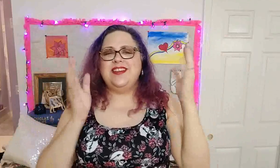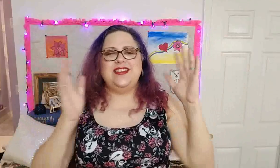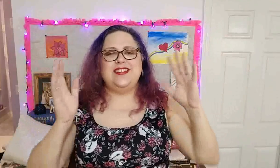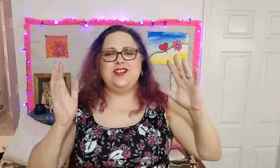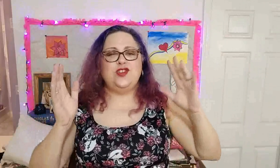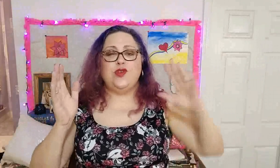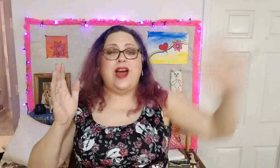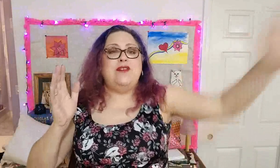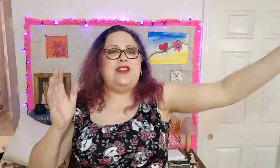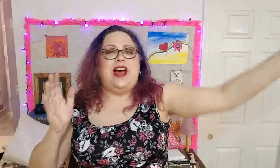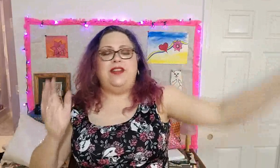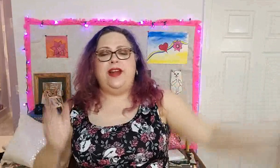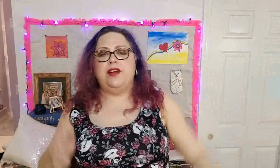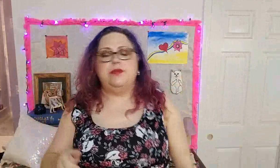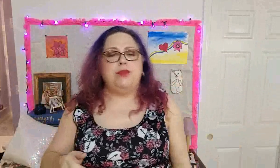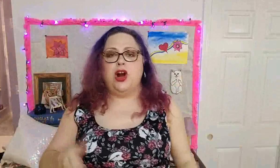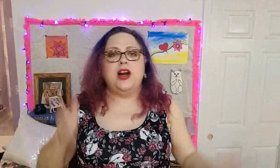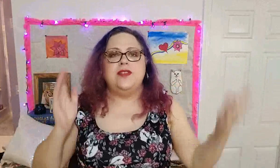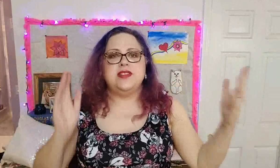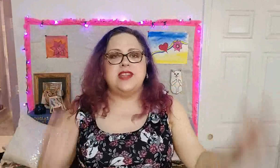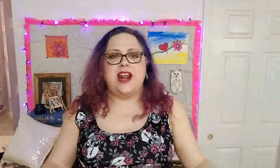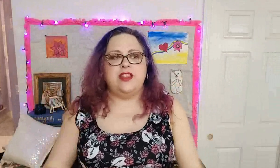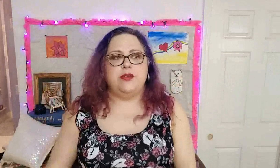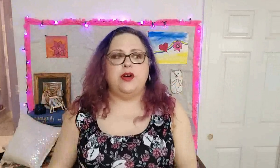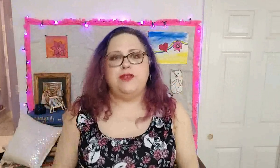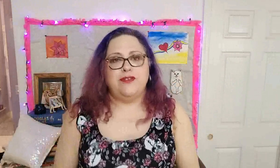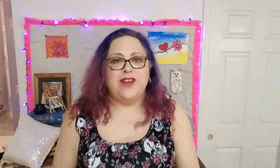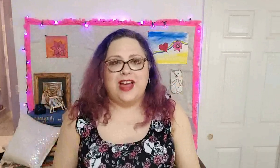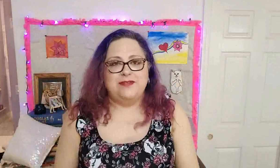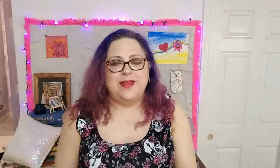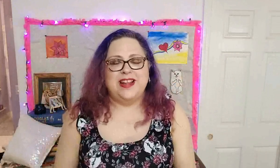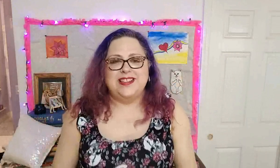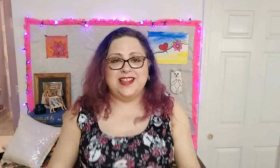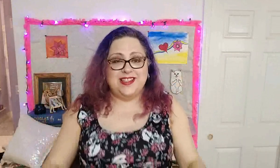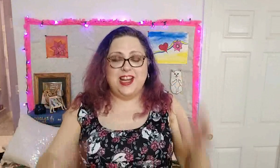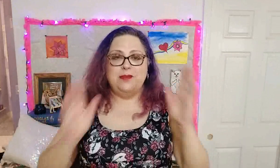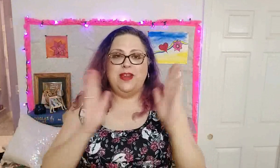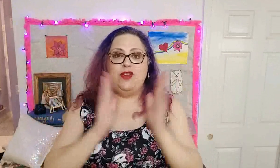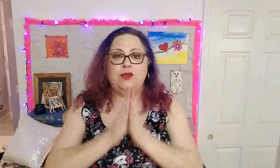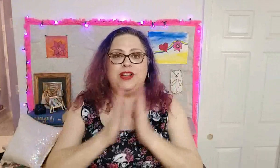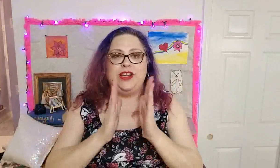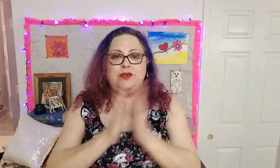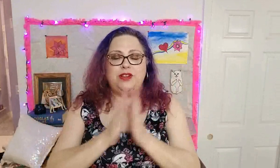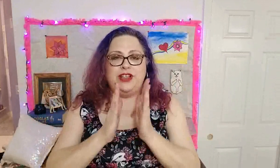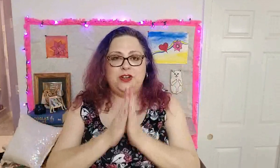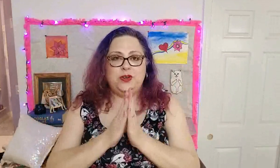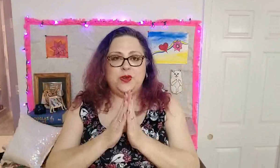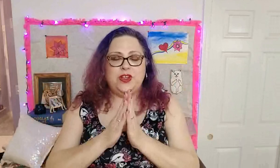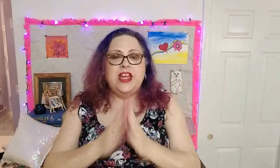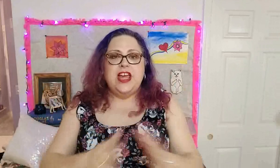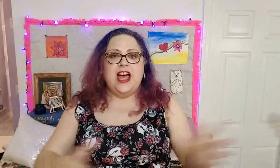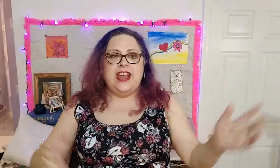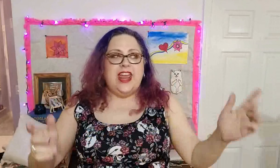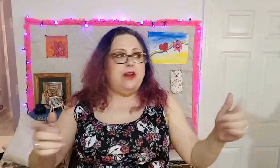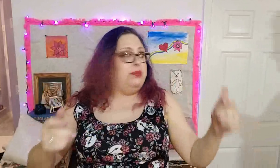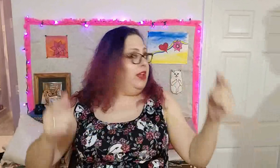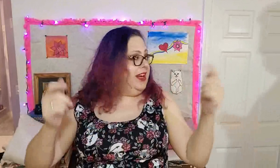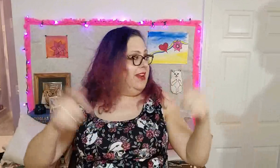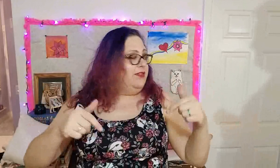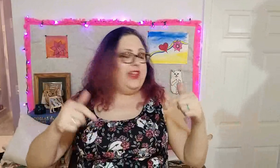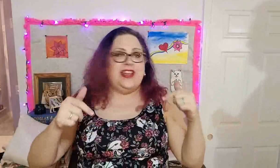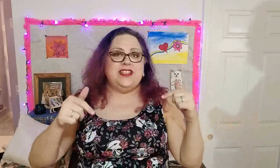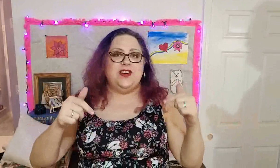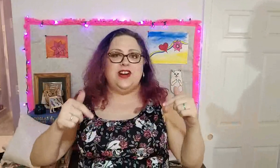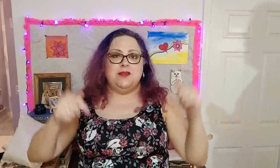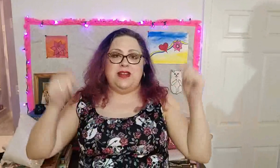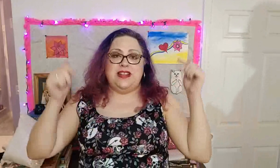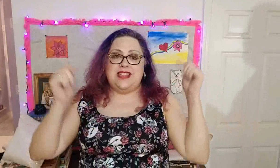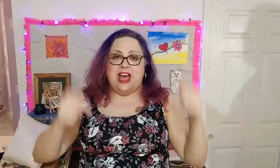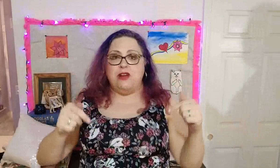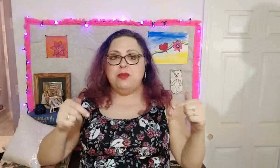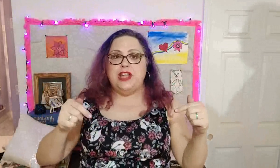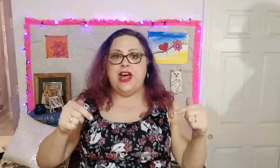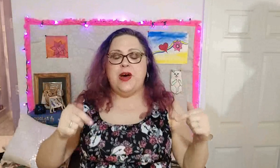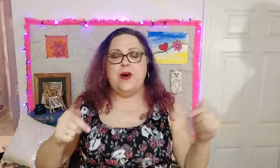drive down there and park on the side of the road for five minutes. It's going to be really, really cool. Again, plenty of links are going to be down below